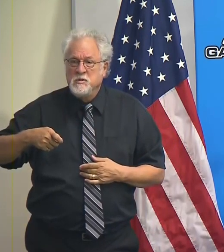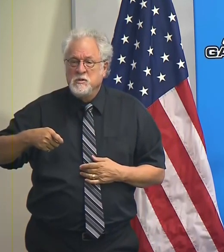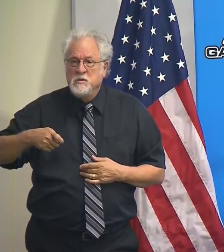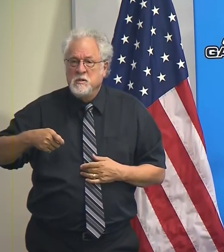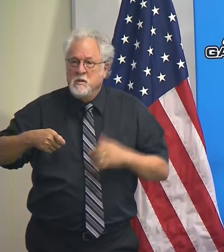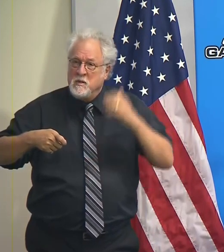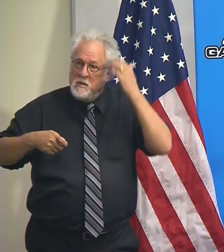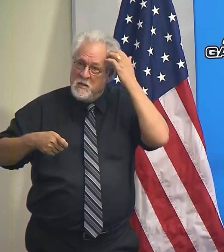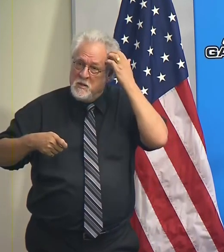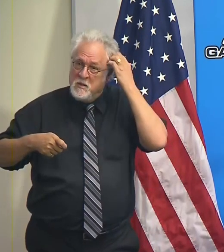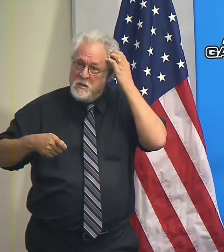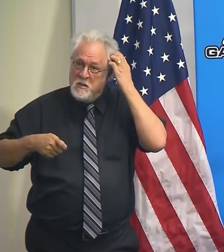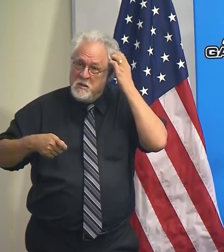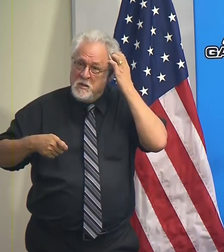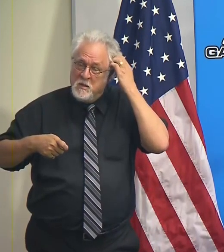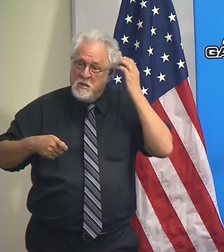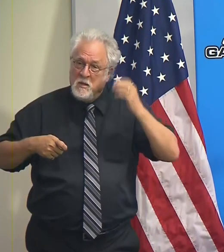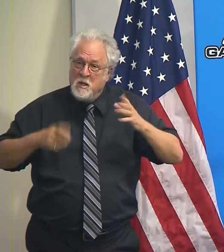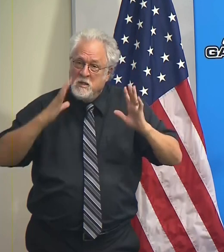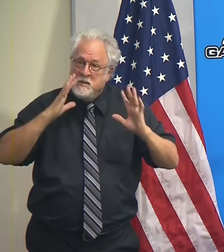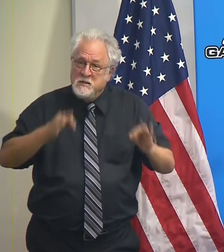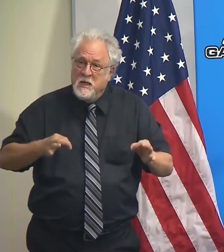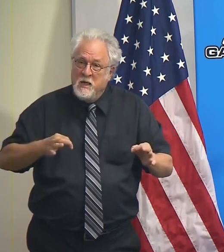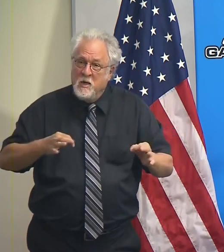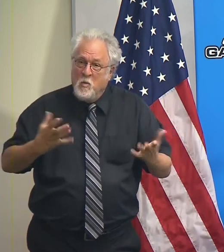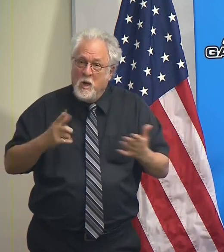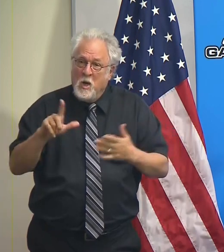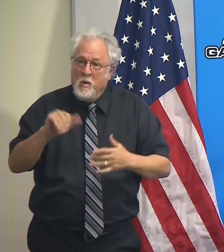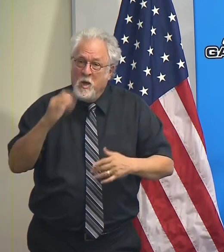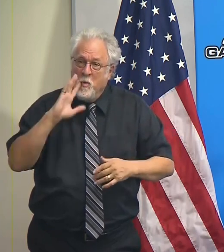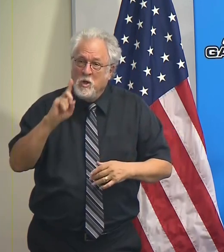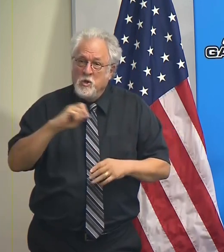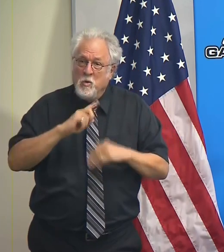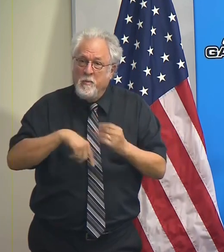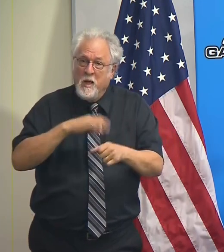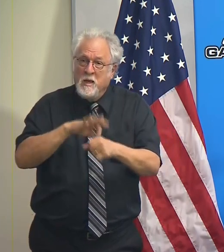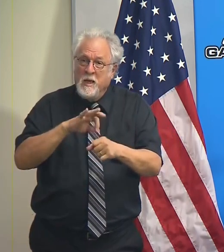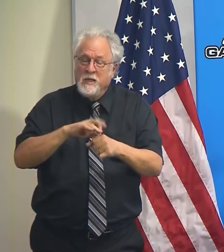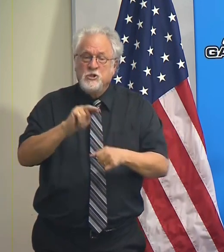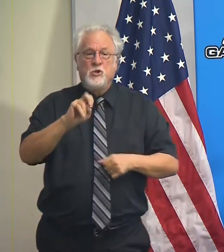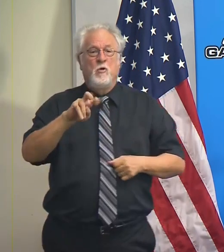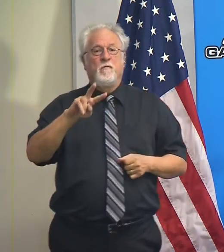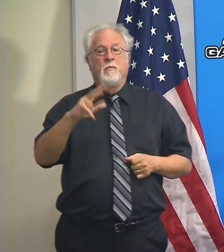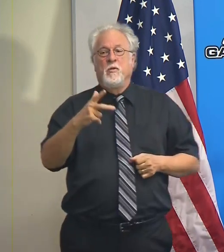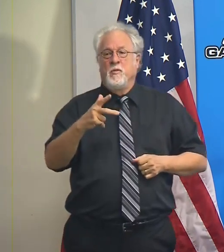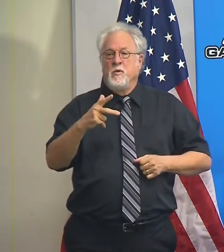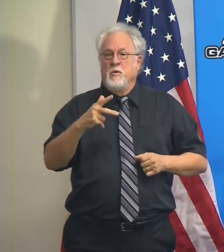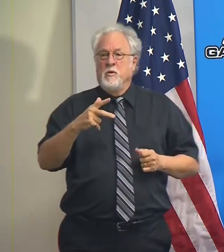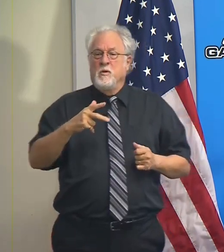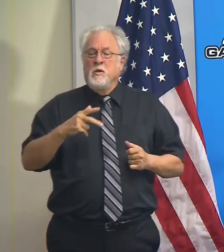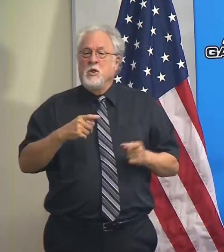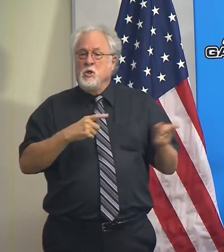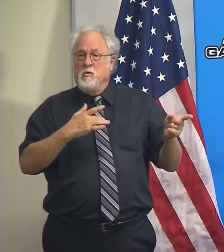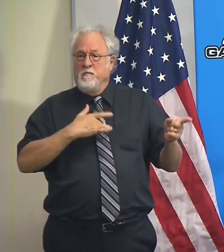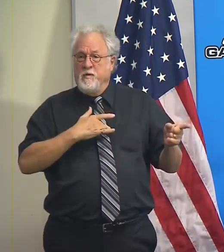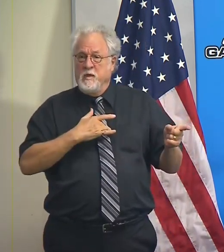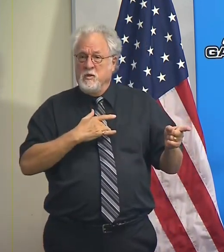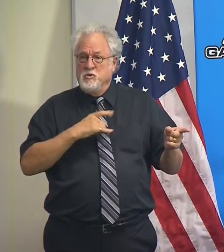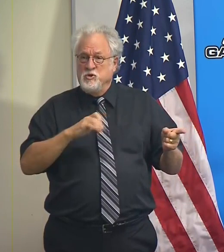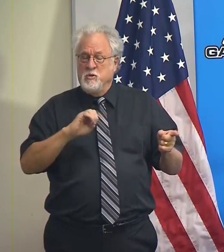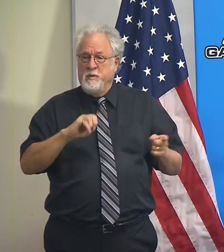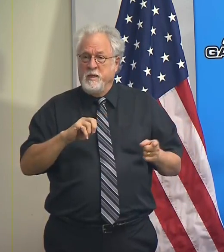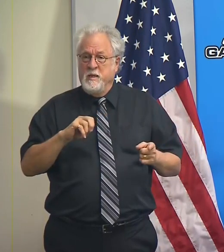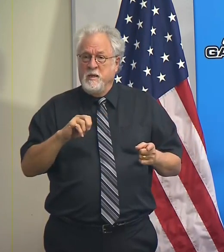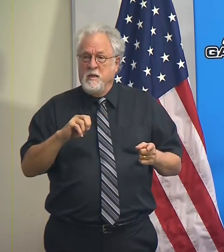in the who will decide, I guess, what we have to do about this election on November 3rd to make clear, do you think there needs to be a